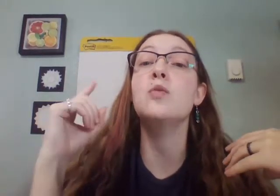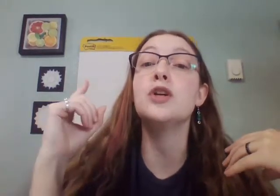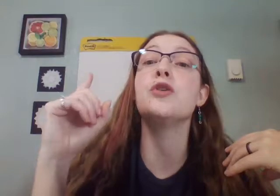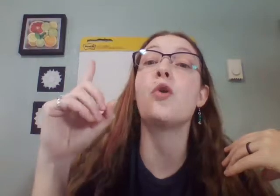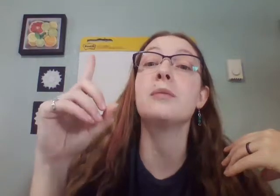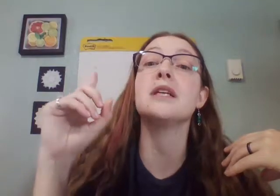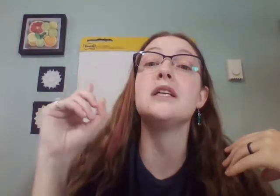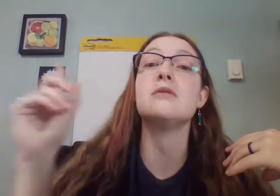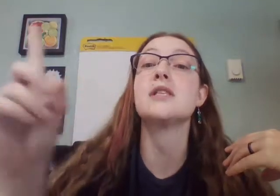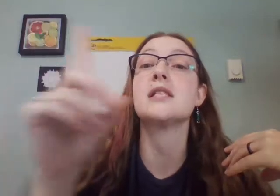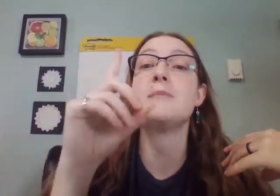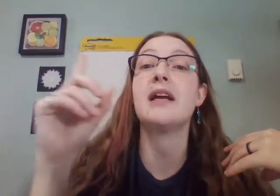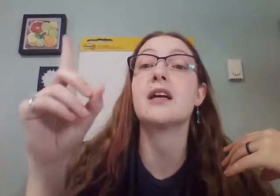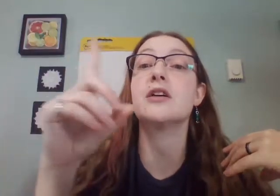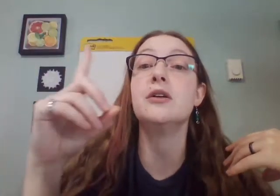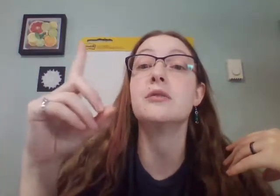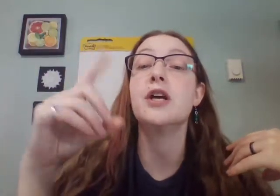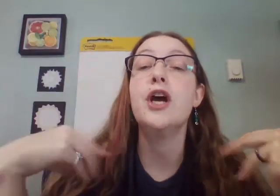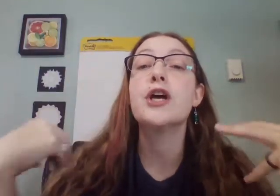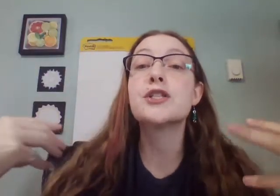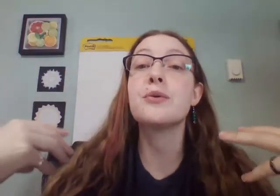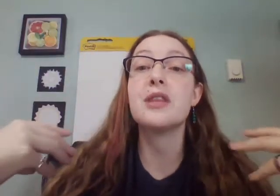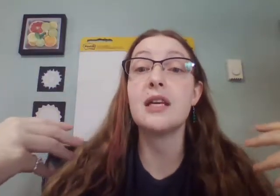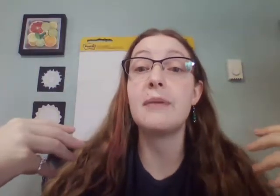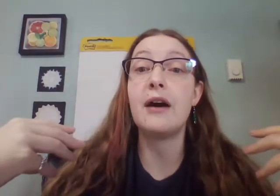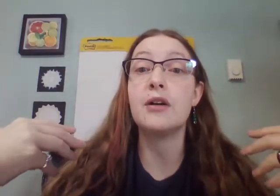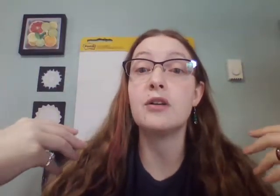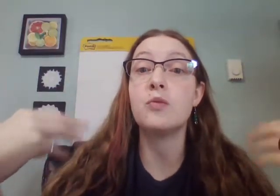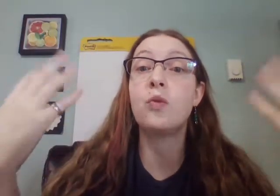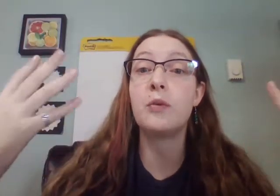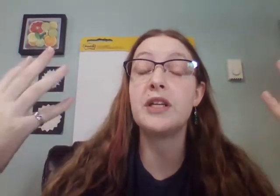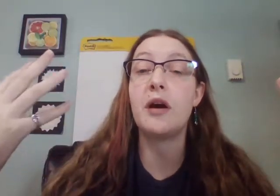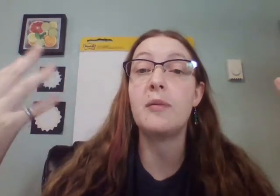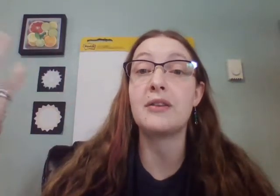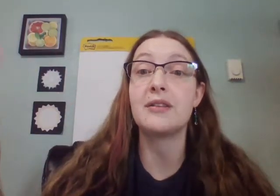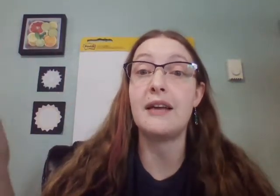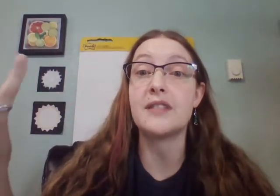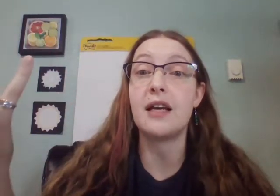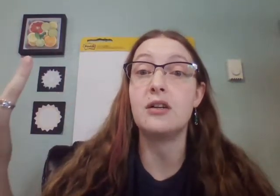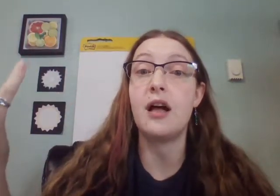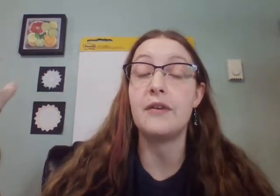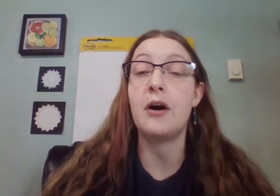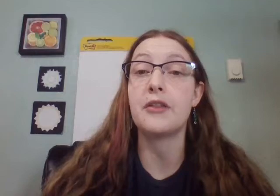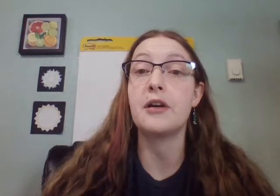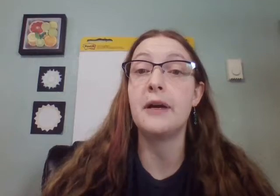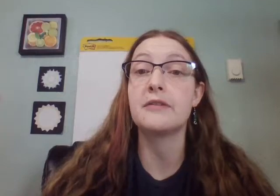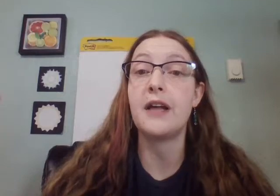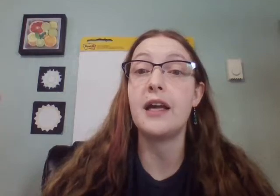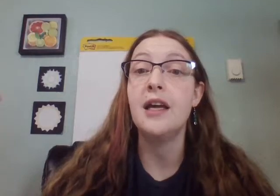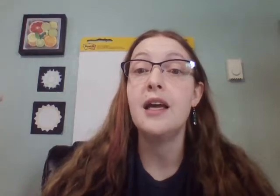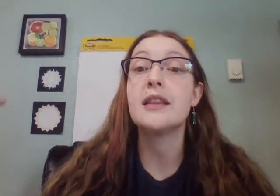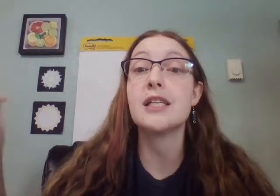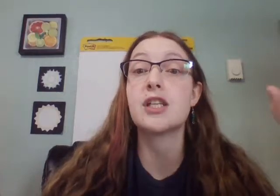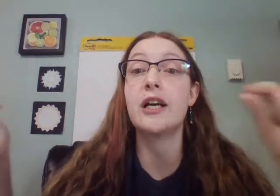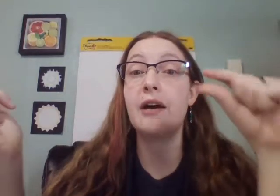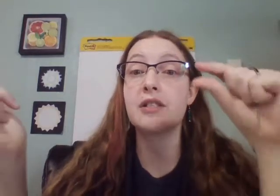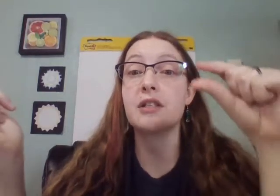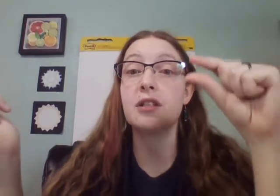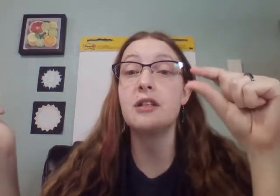would normally use to spin a cocoon. So think about what we know about the life cycle of a moth or a butterfly. They start out as their little